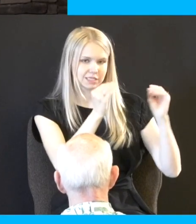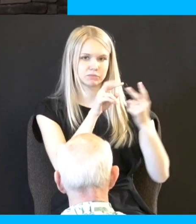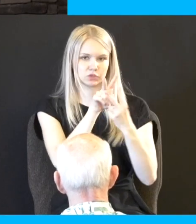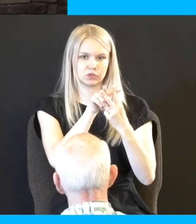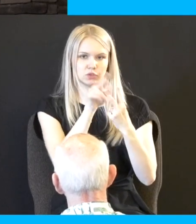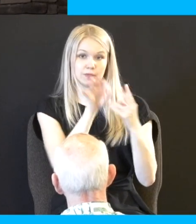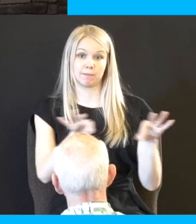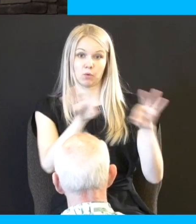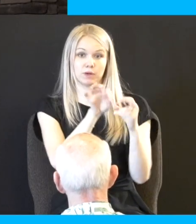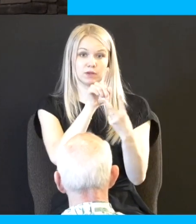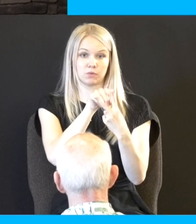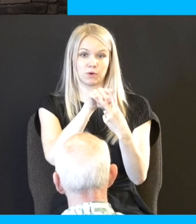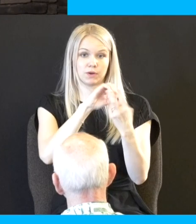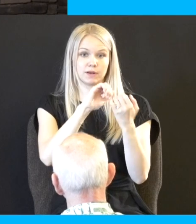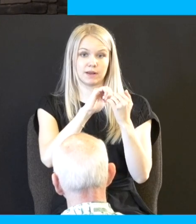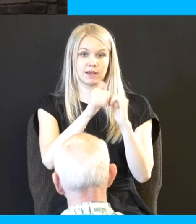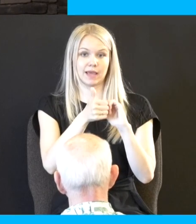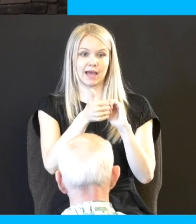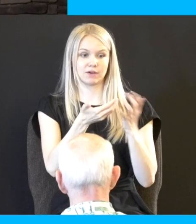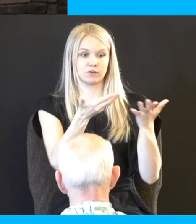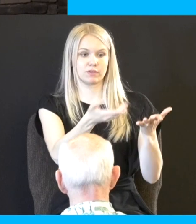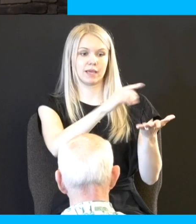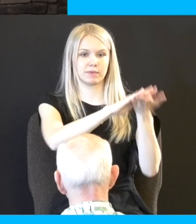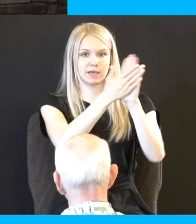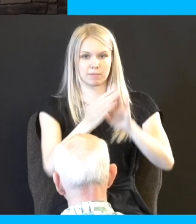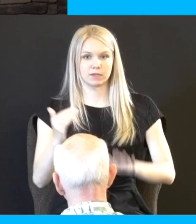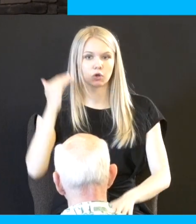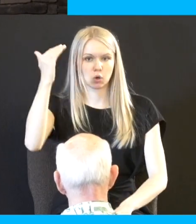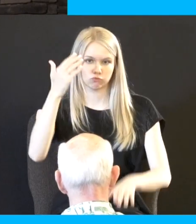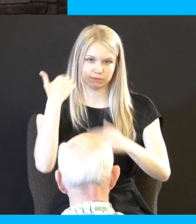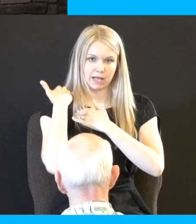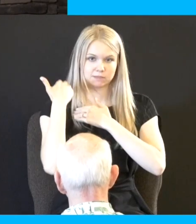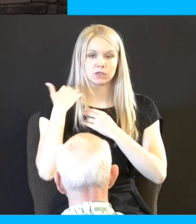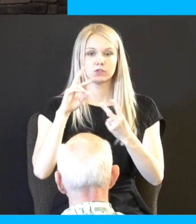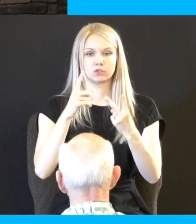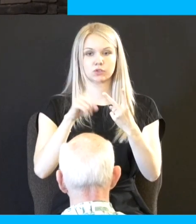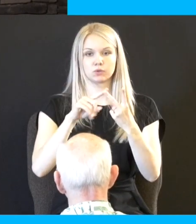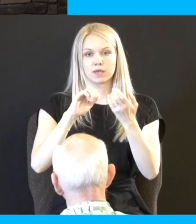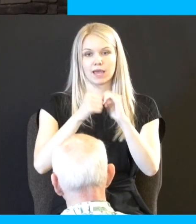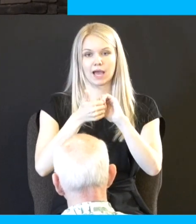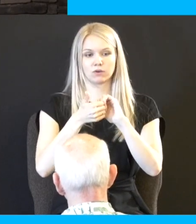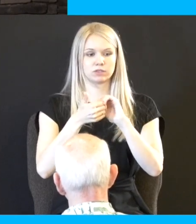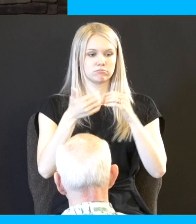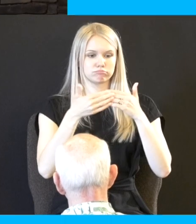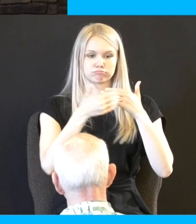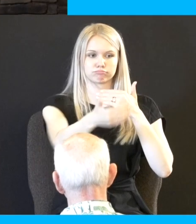one how to hand them off to the civil society to be responsible but two also how to hand them off when they leave to be under God's authority